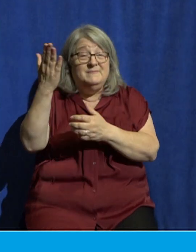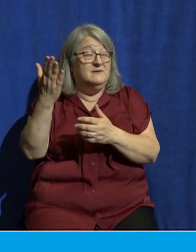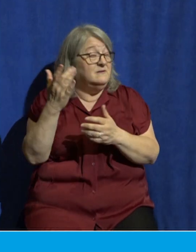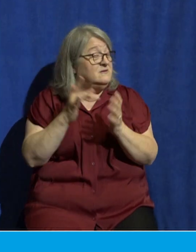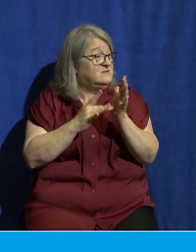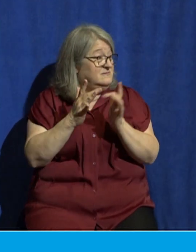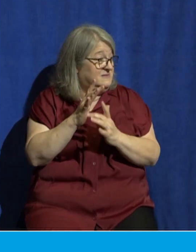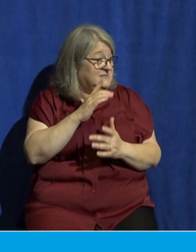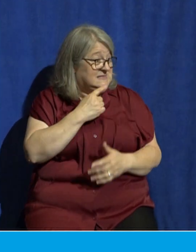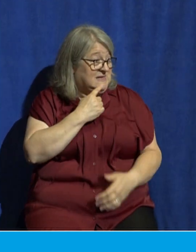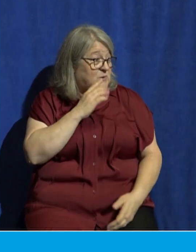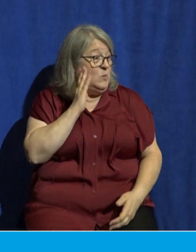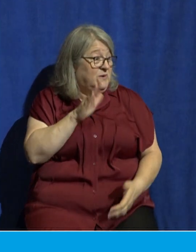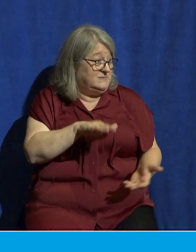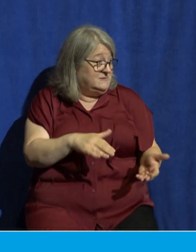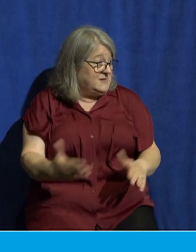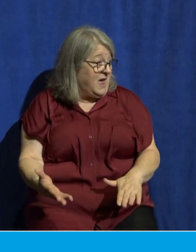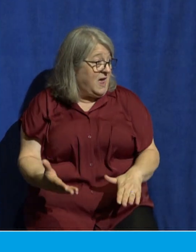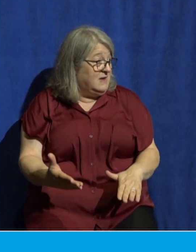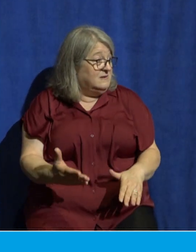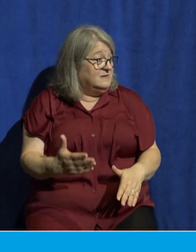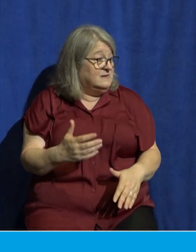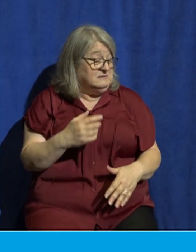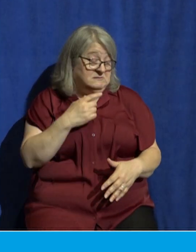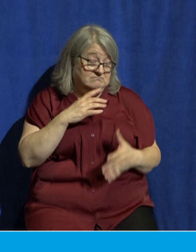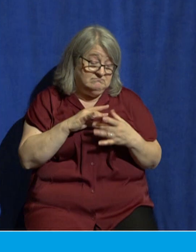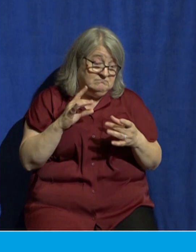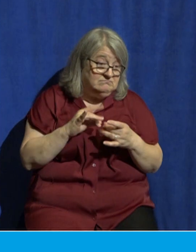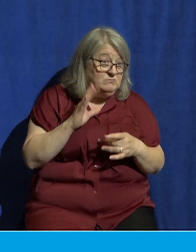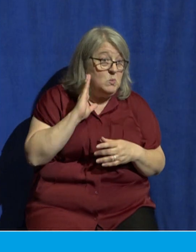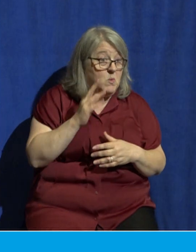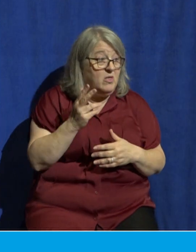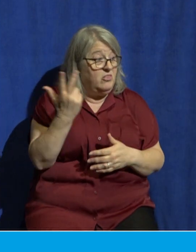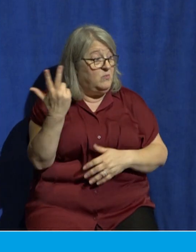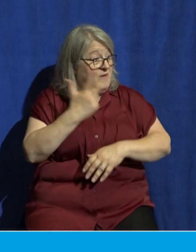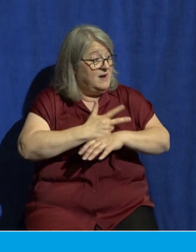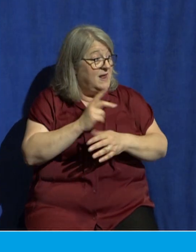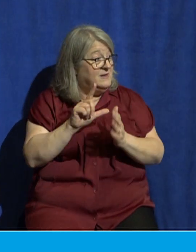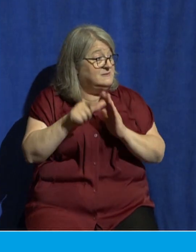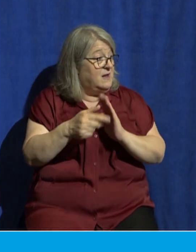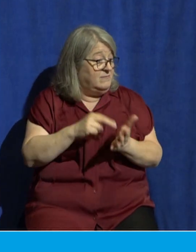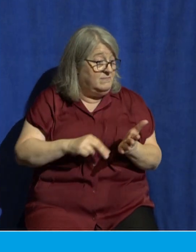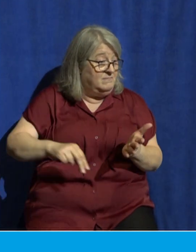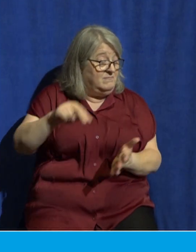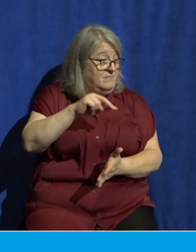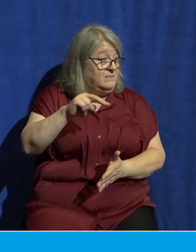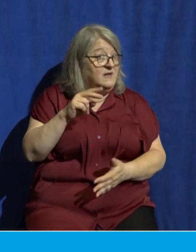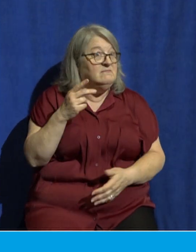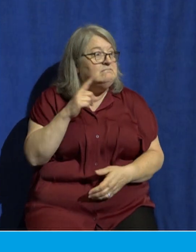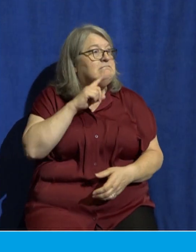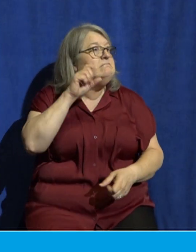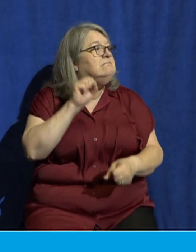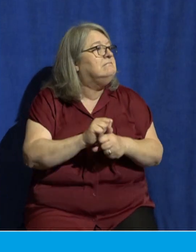own body up three days later and three days later he did it and no one has been able to prove otherwise since